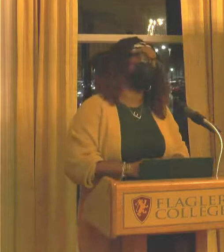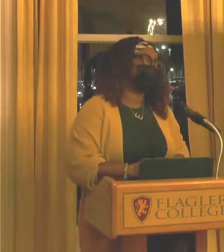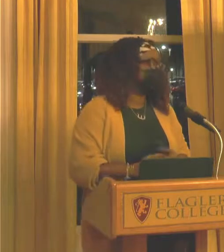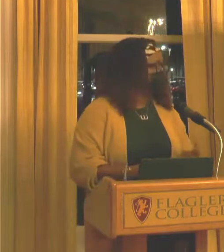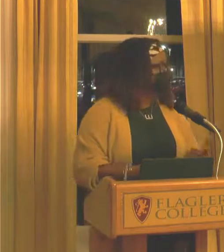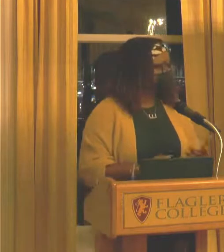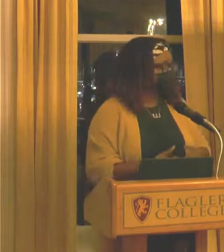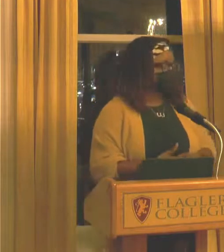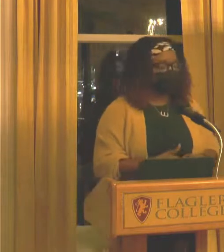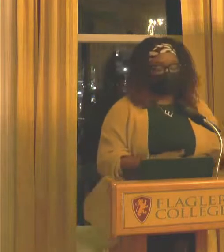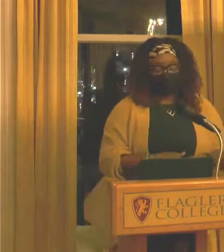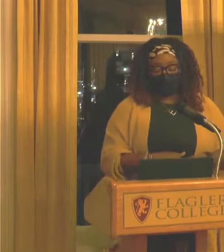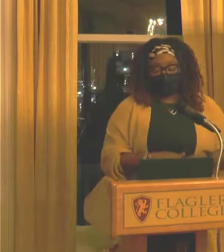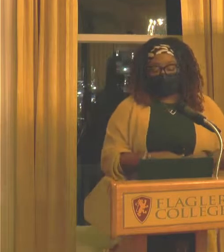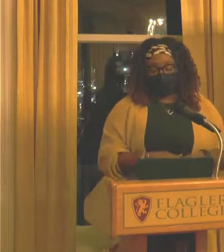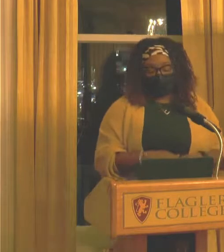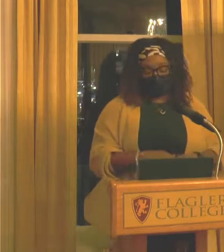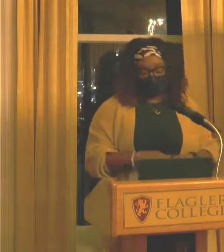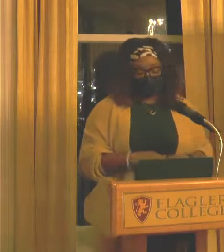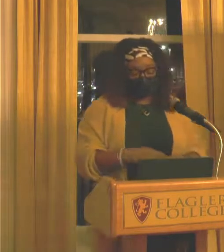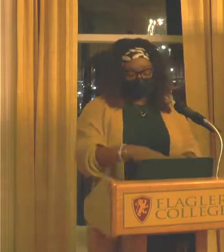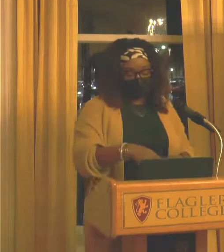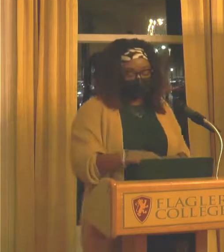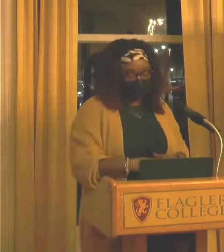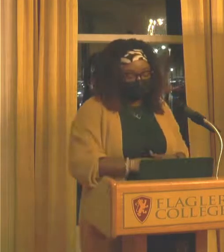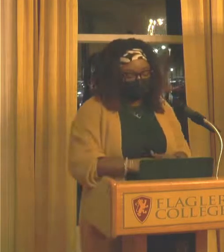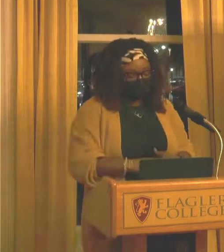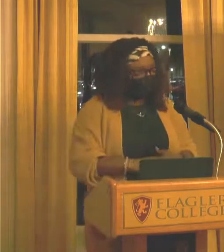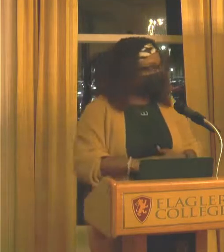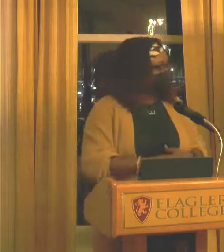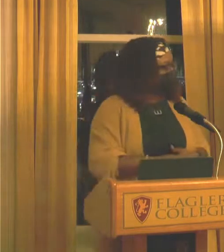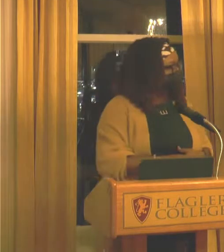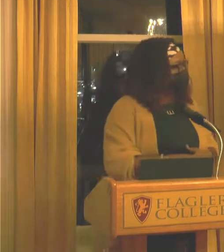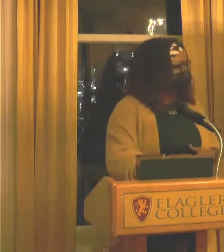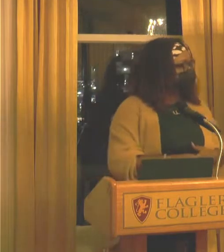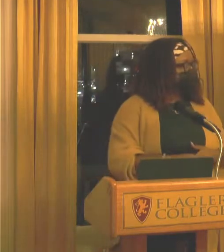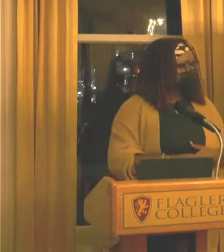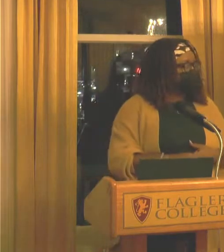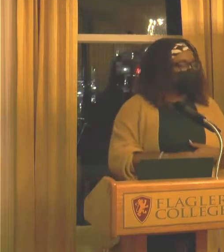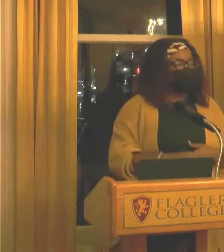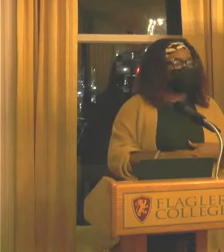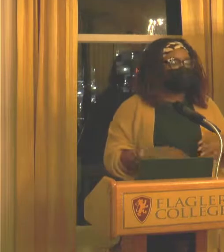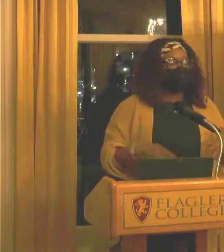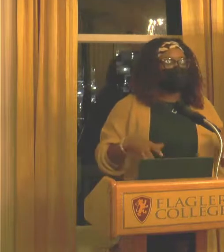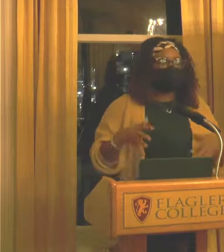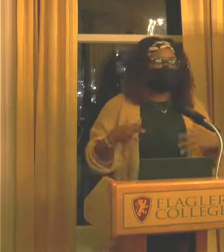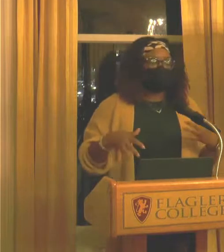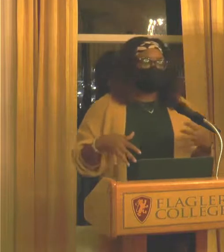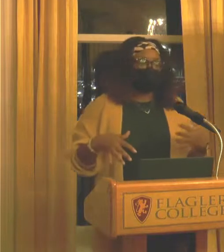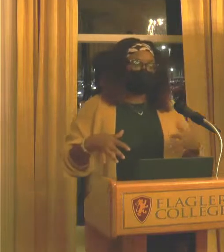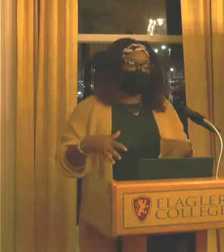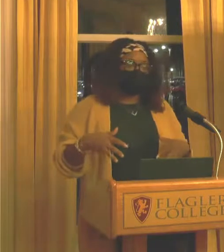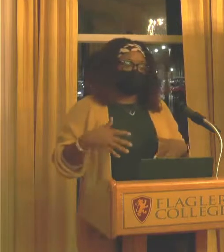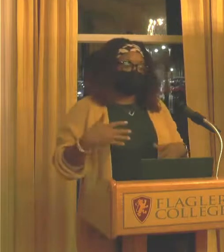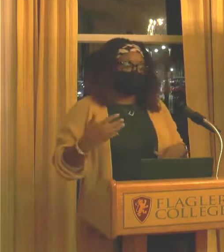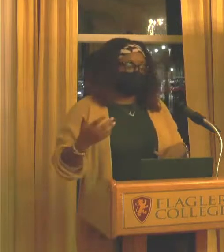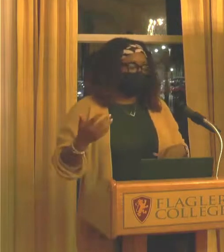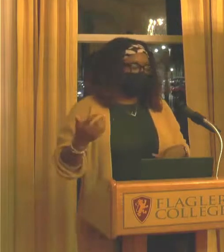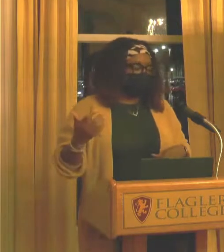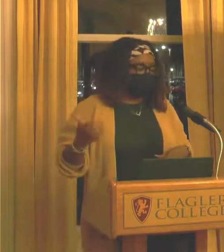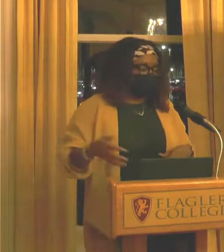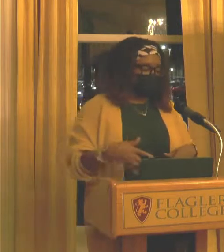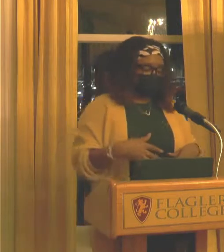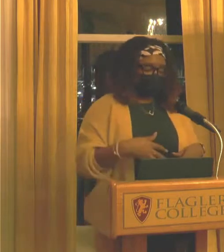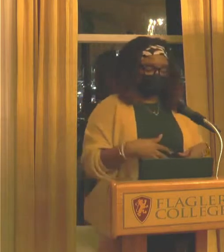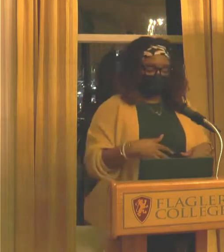like four, four and a half years. And I taught high school. These are obviously not high school students, but I didn't really know what I wanted to do. I got my degree